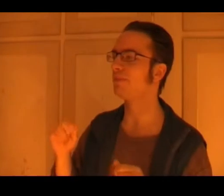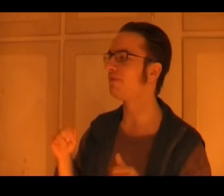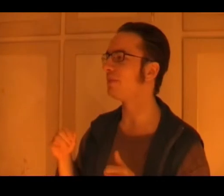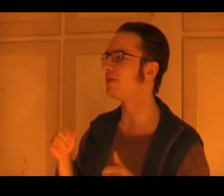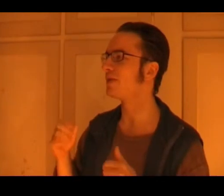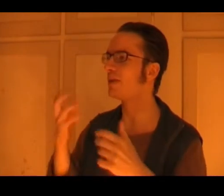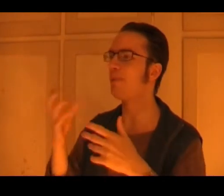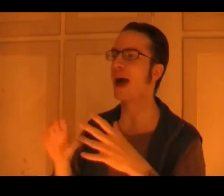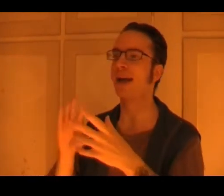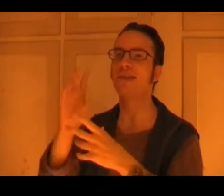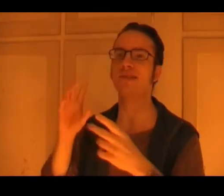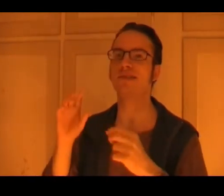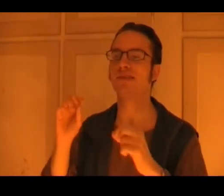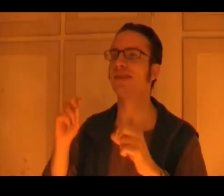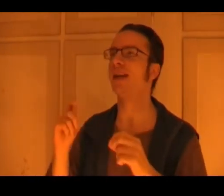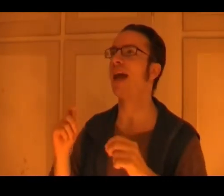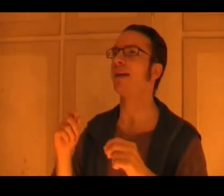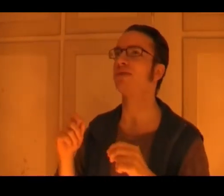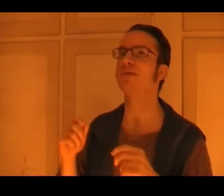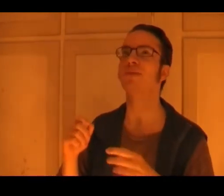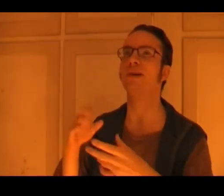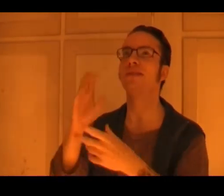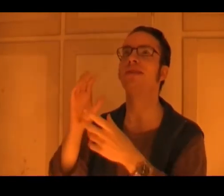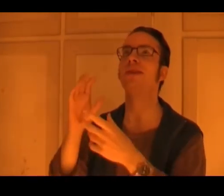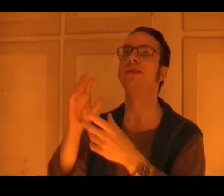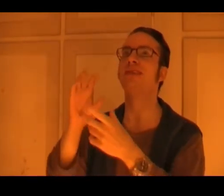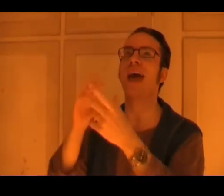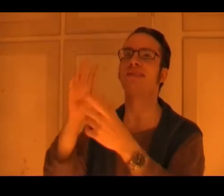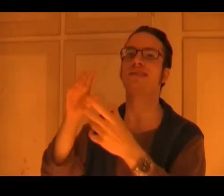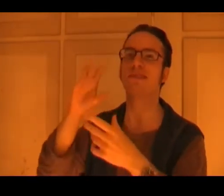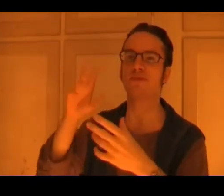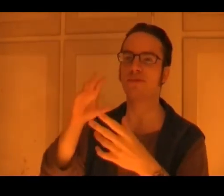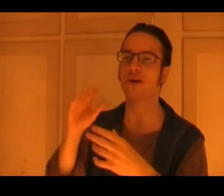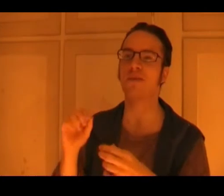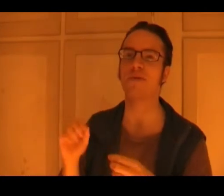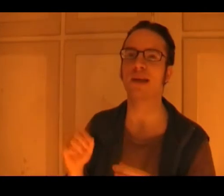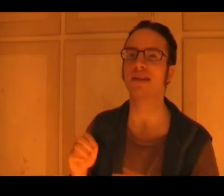from his back, and there's an angle or two where, you know, his ass is in front of everything else,